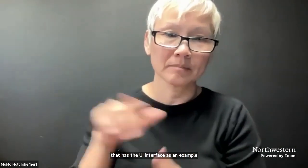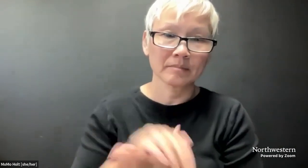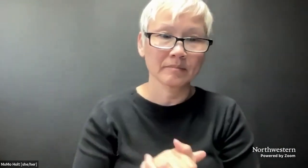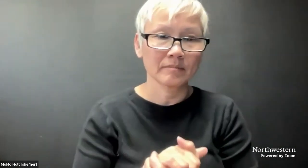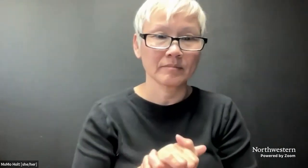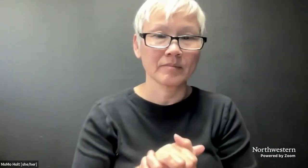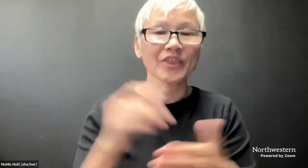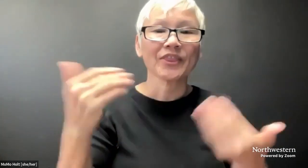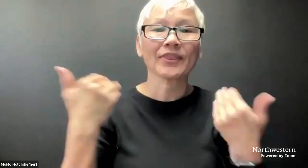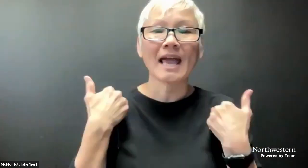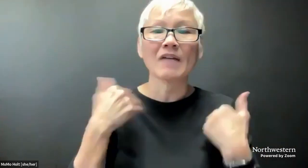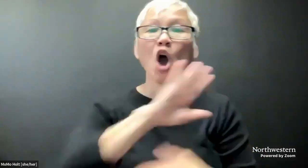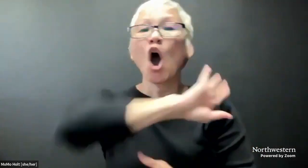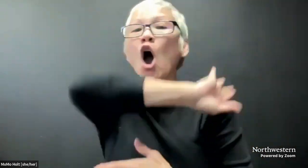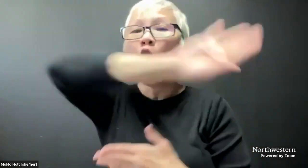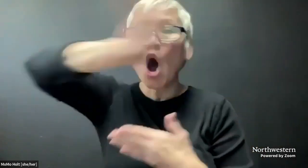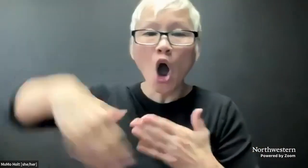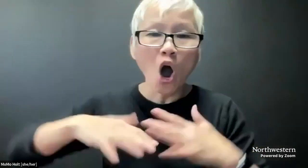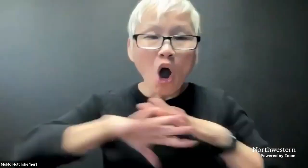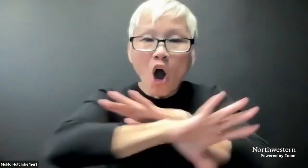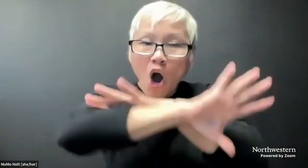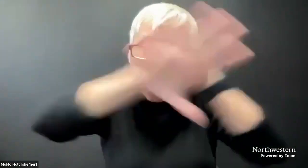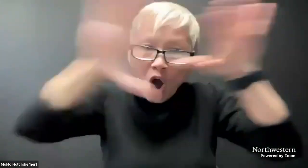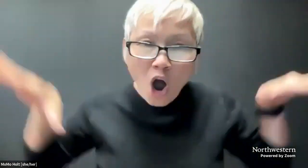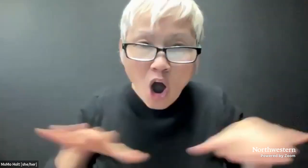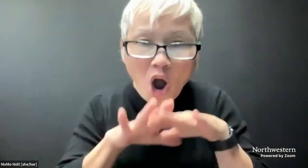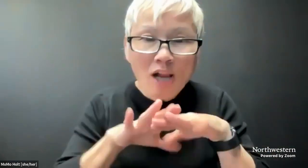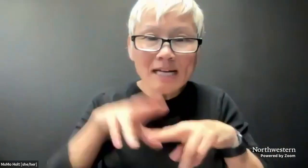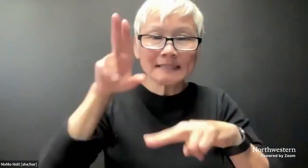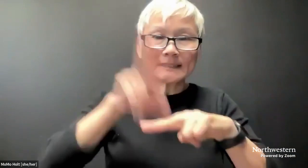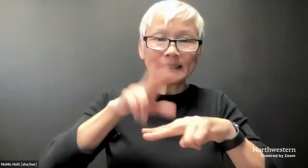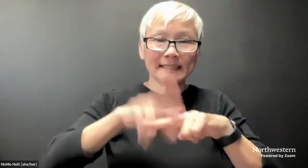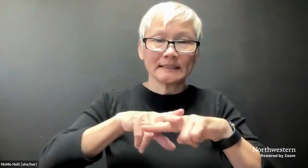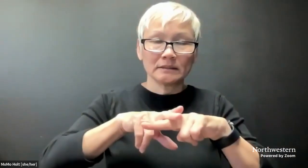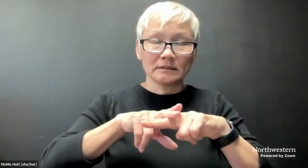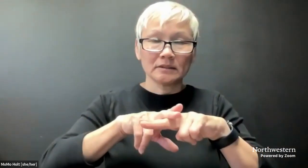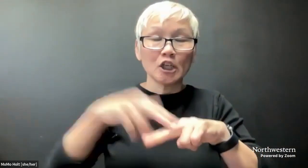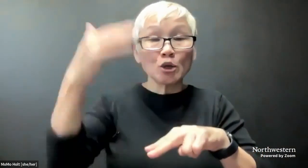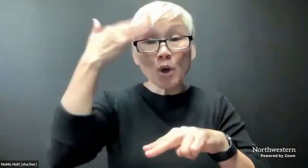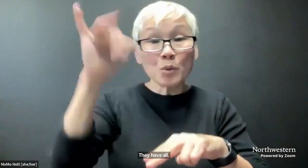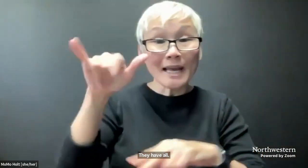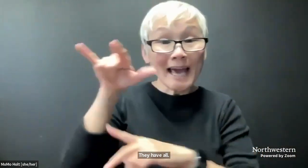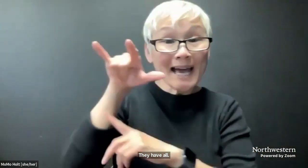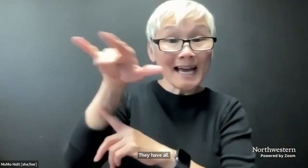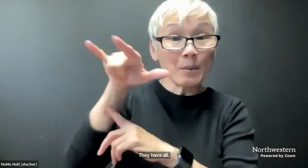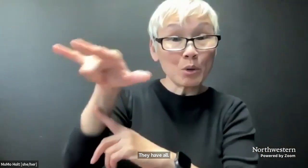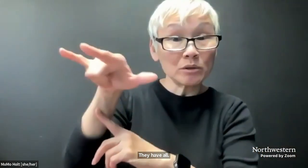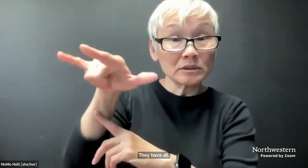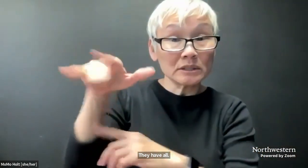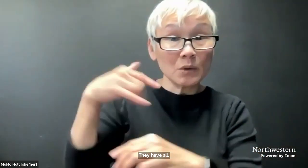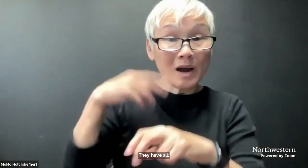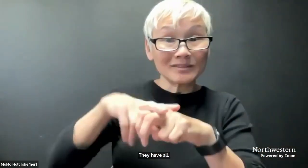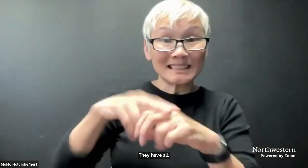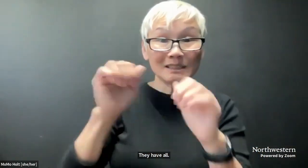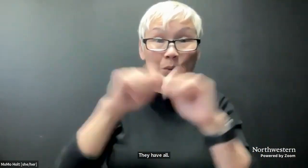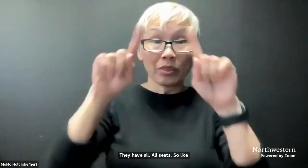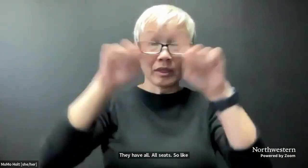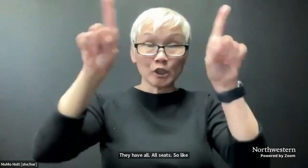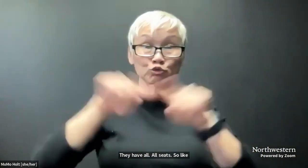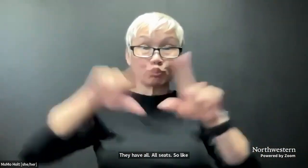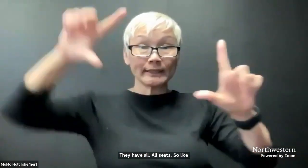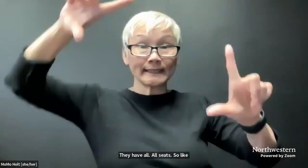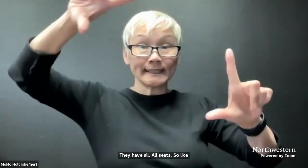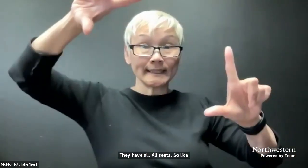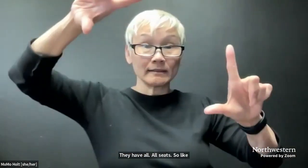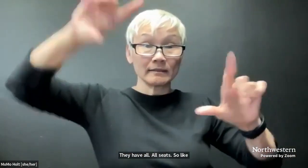Opera in New York, they have all, all seats. So like at the